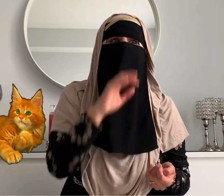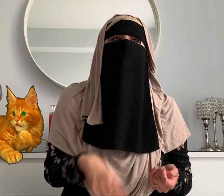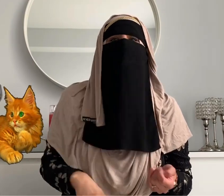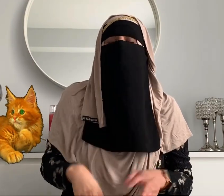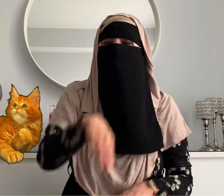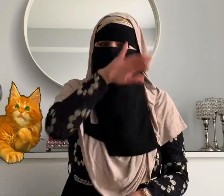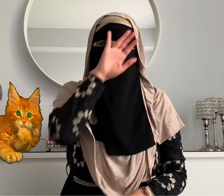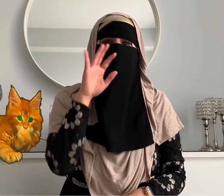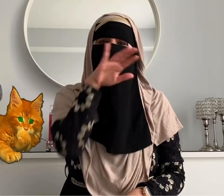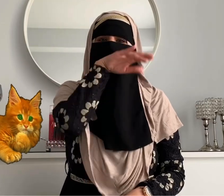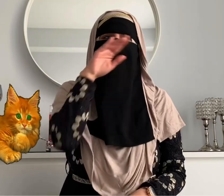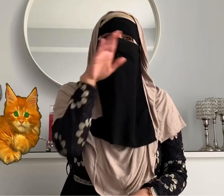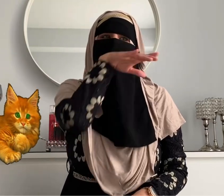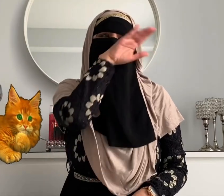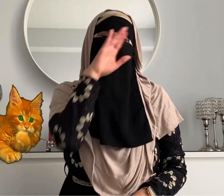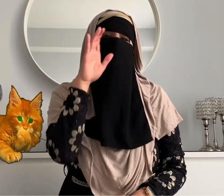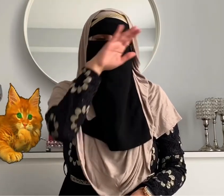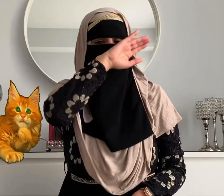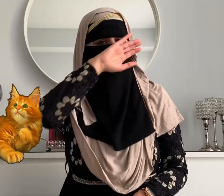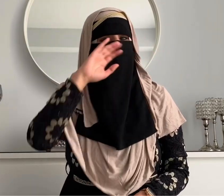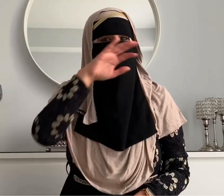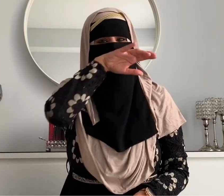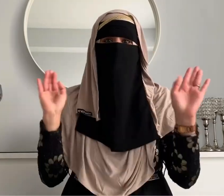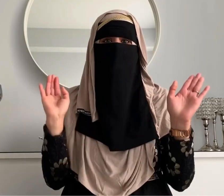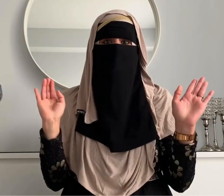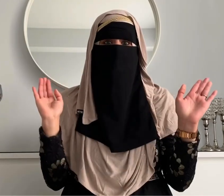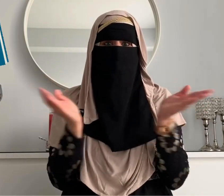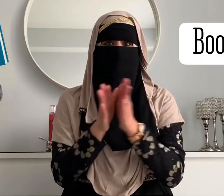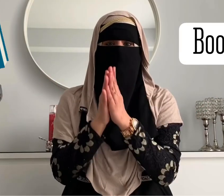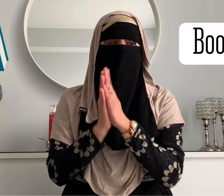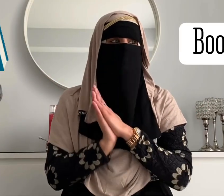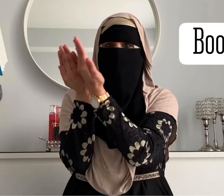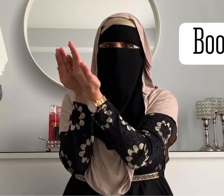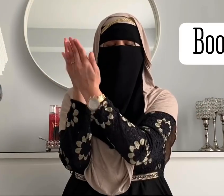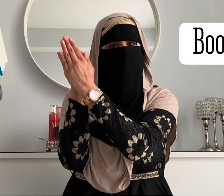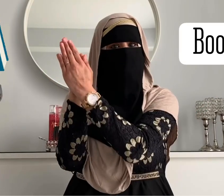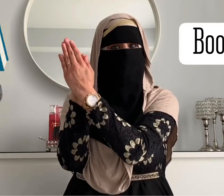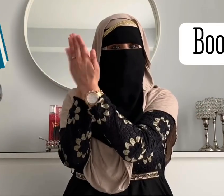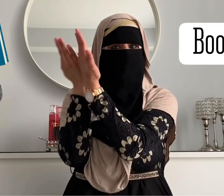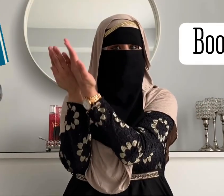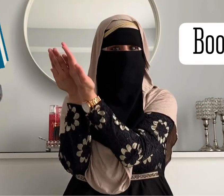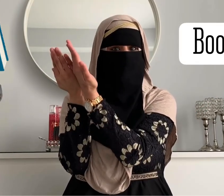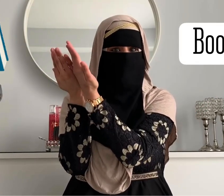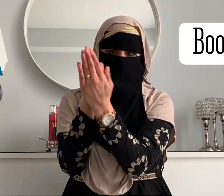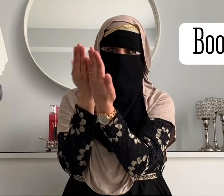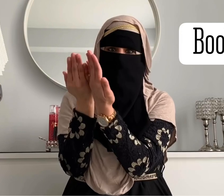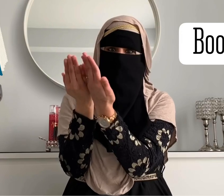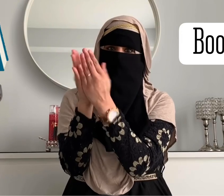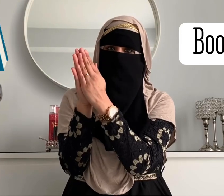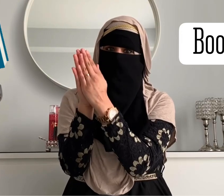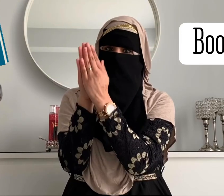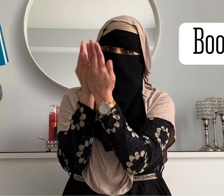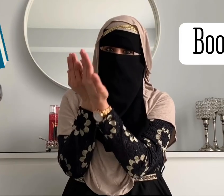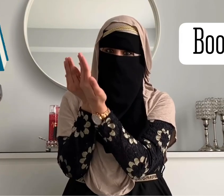samara picked up on that so now she does this for cat for book so you just open and close open and close